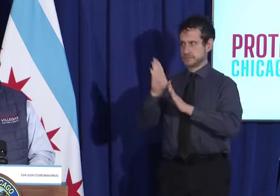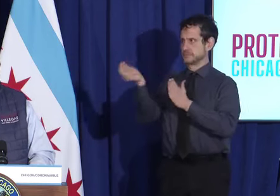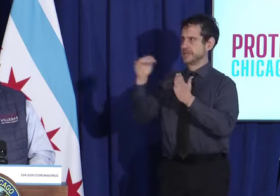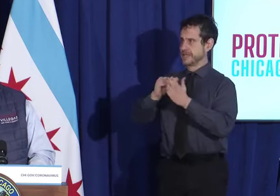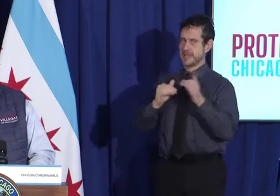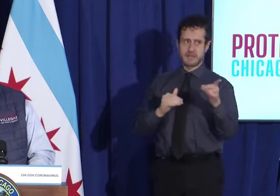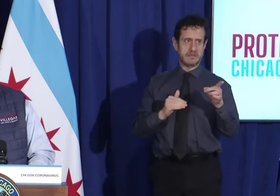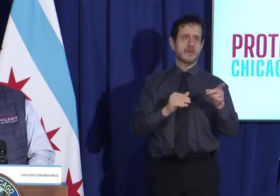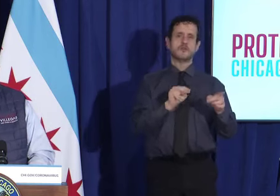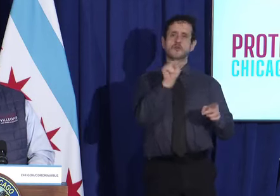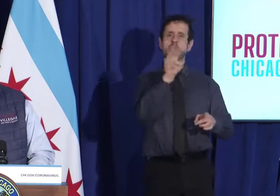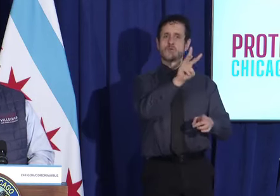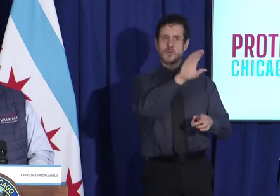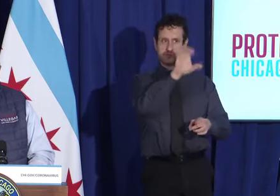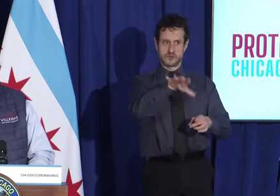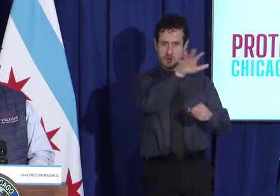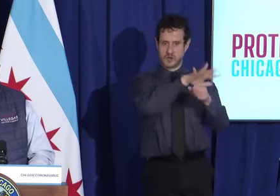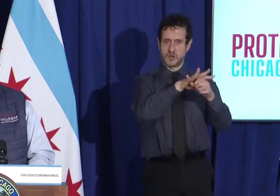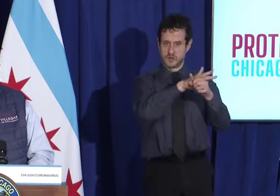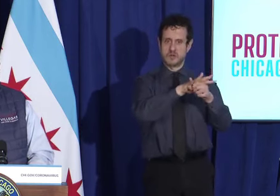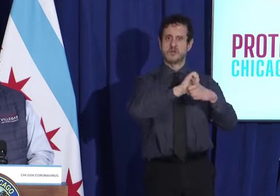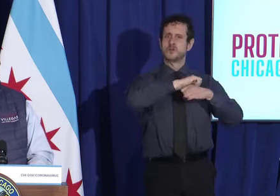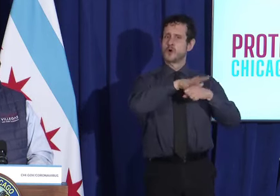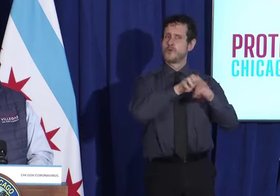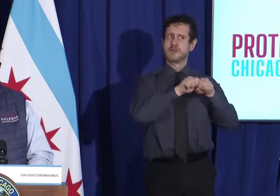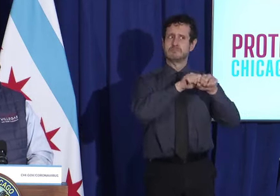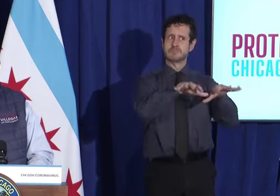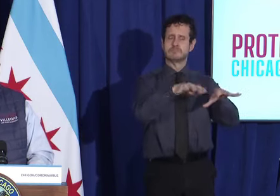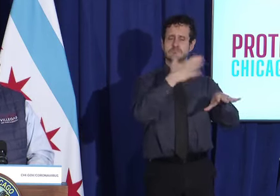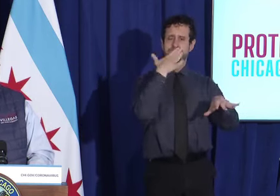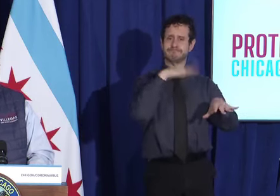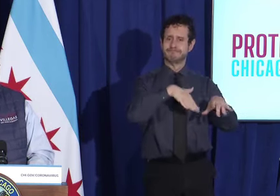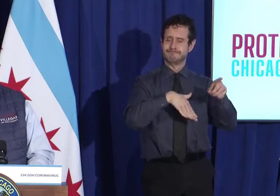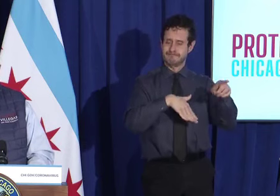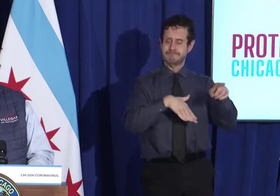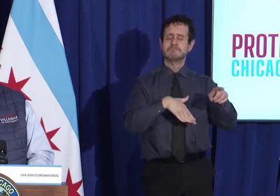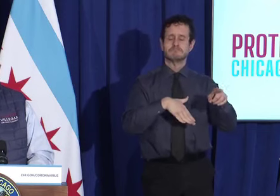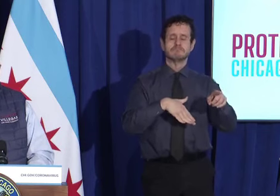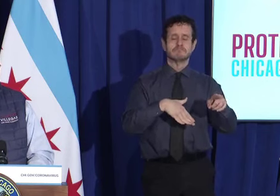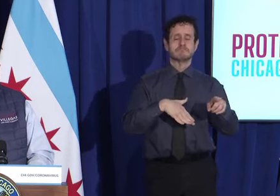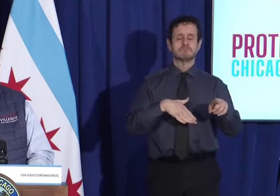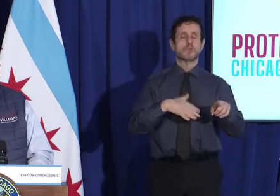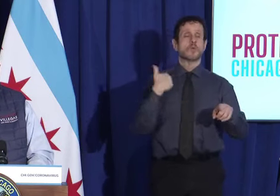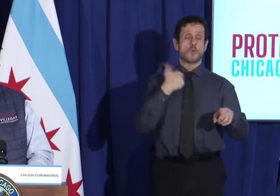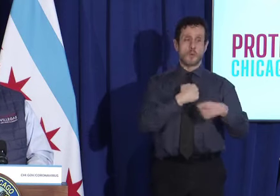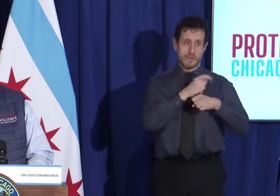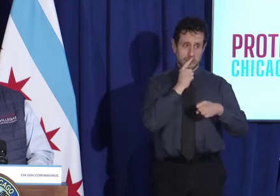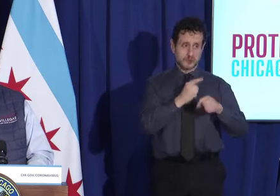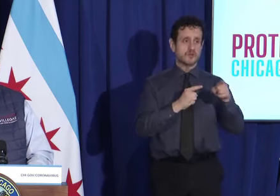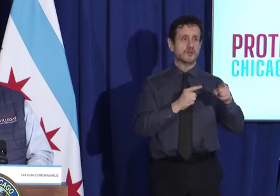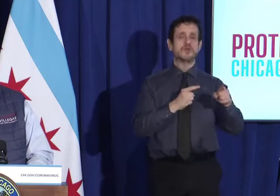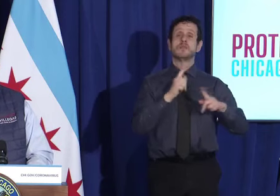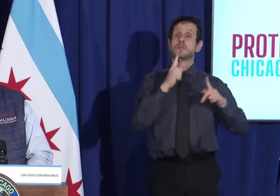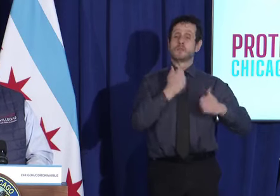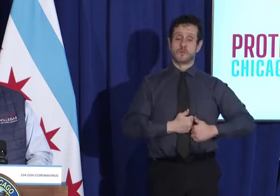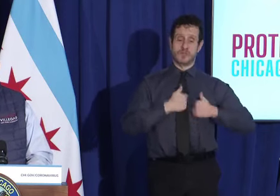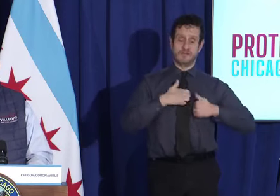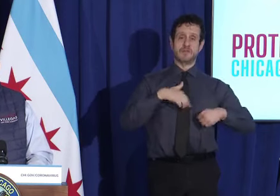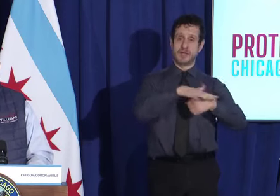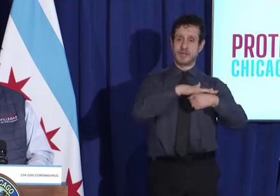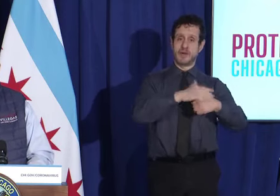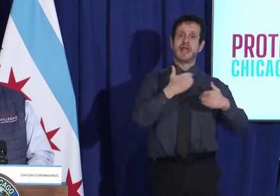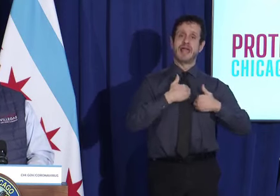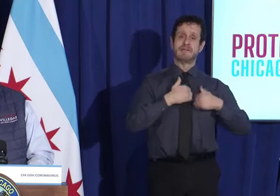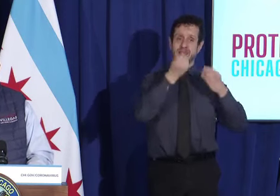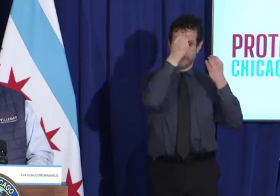As Alderman, our offices play an important role in ensuring that our residents have multilingual information and resources